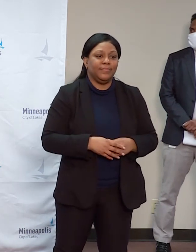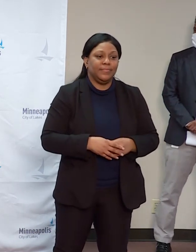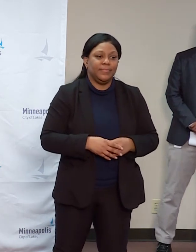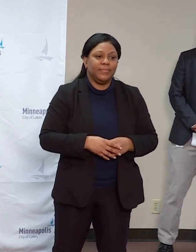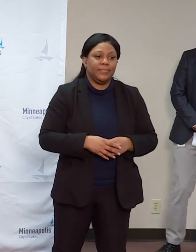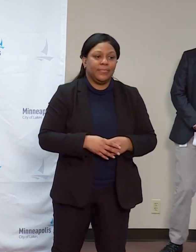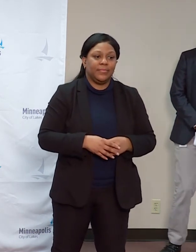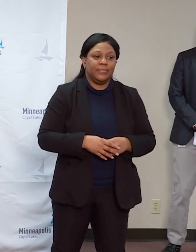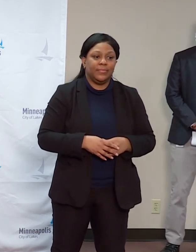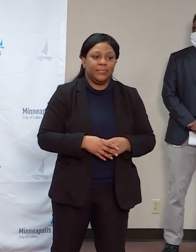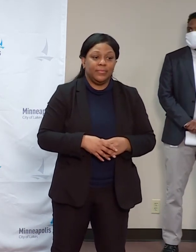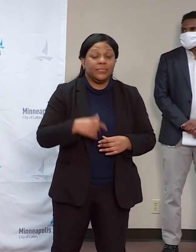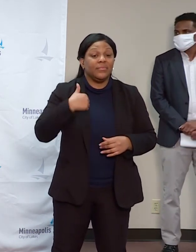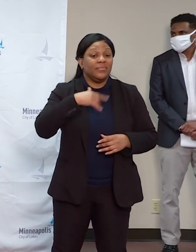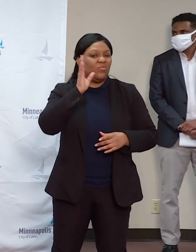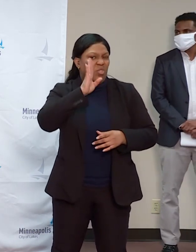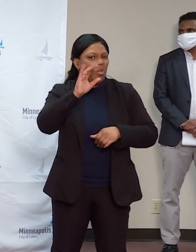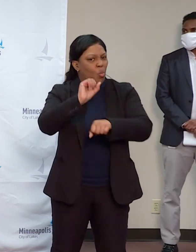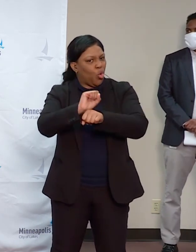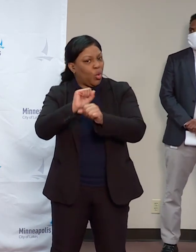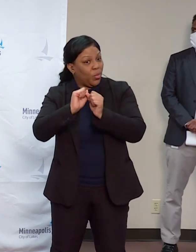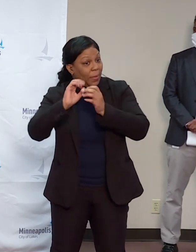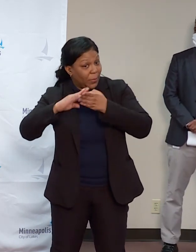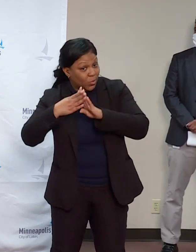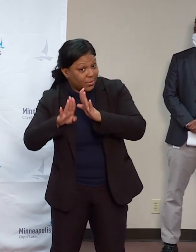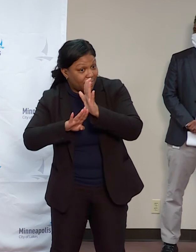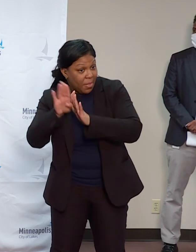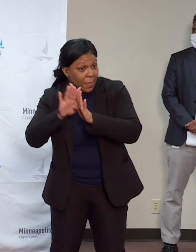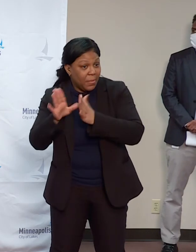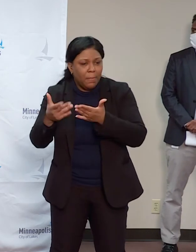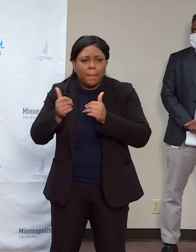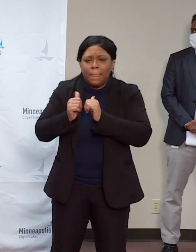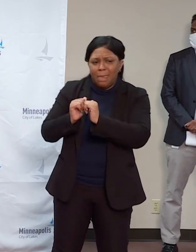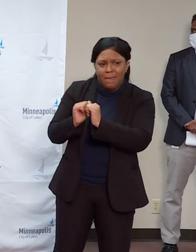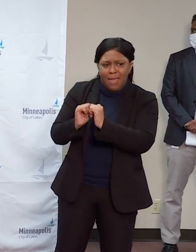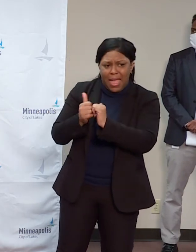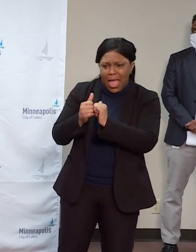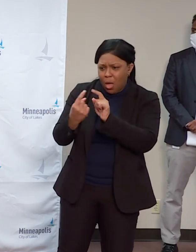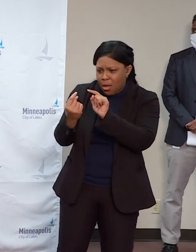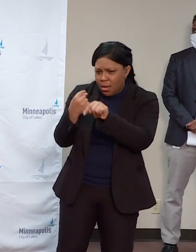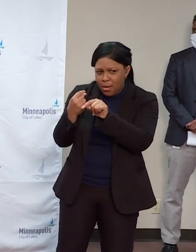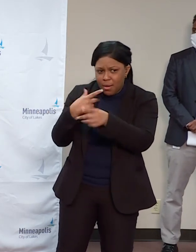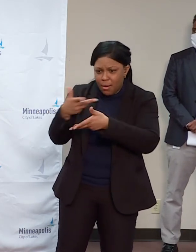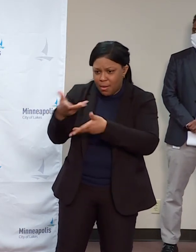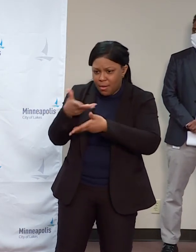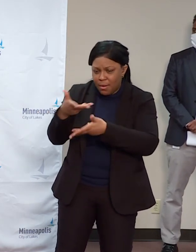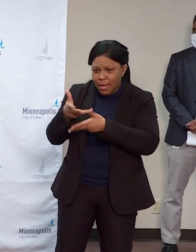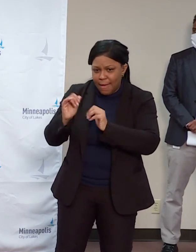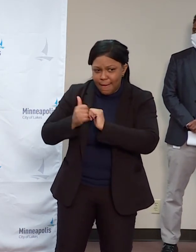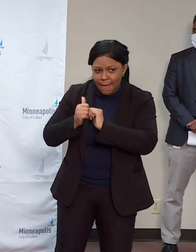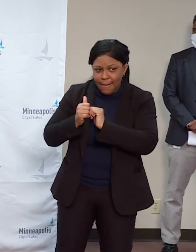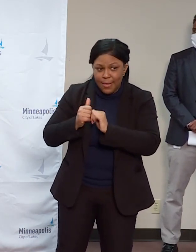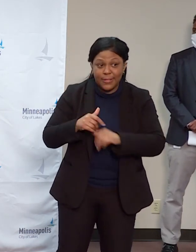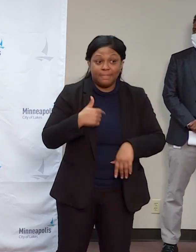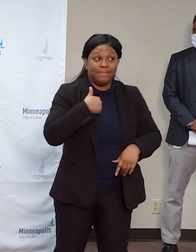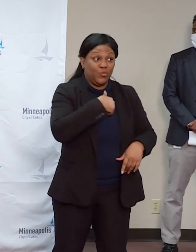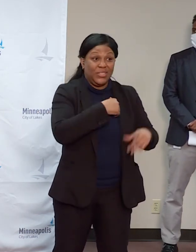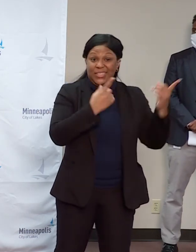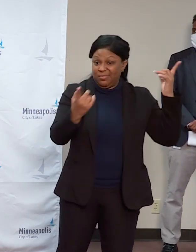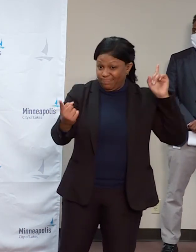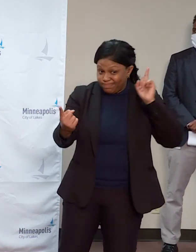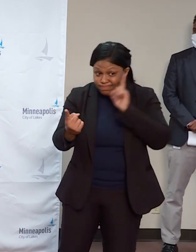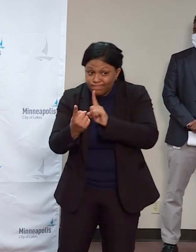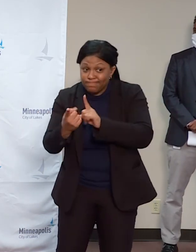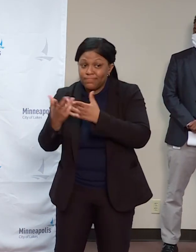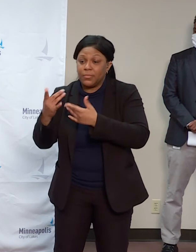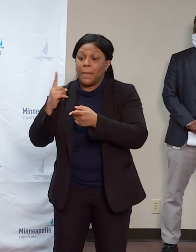directly to create multiple channels, both on the ground, as well as online, to share timely, relevant information and receive ongoing feedback and